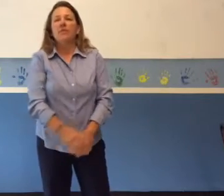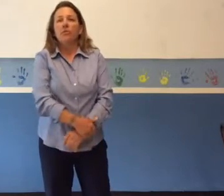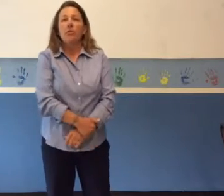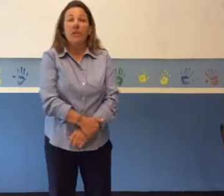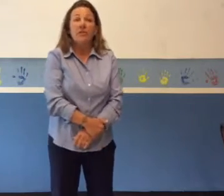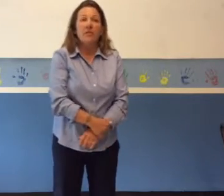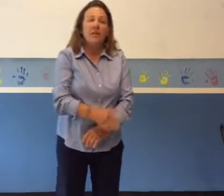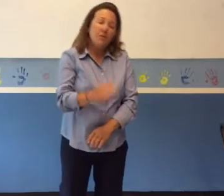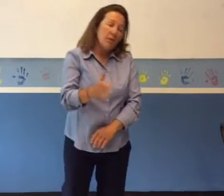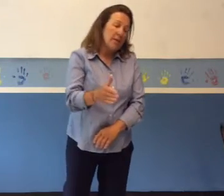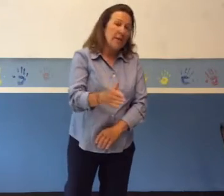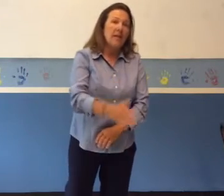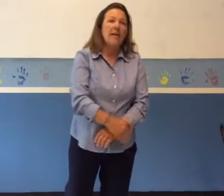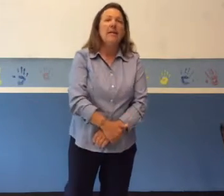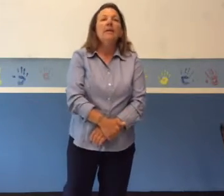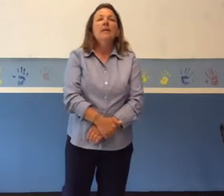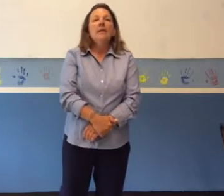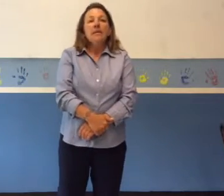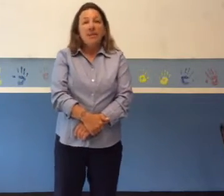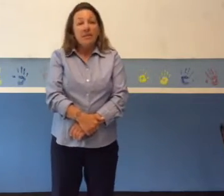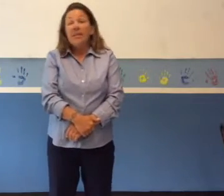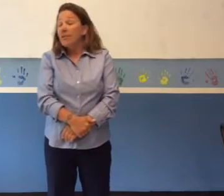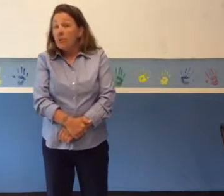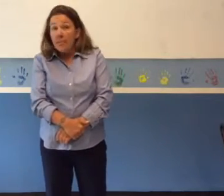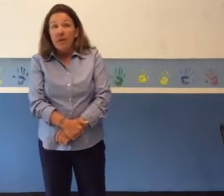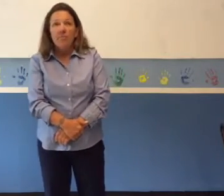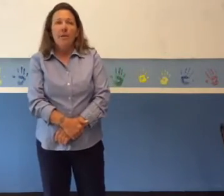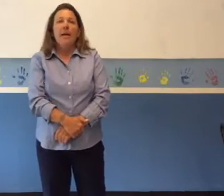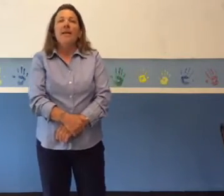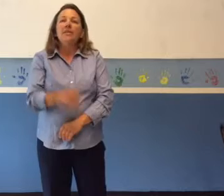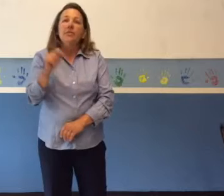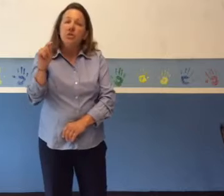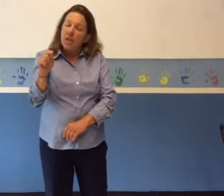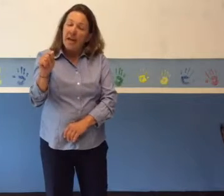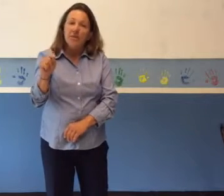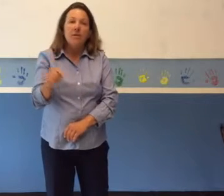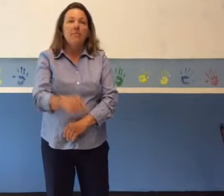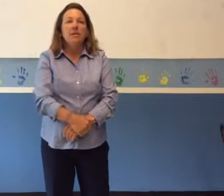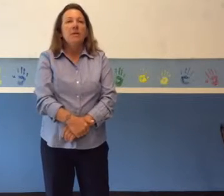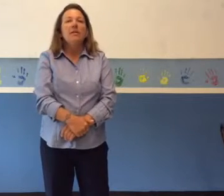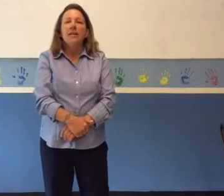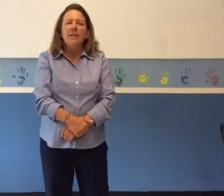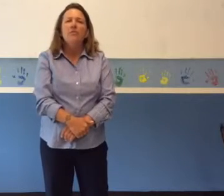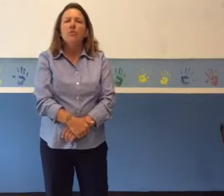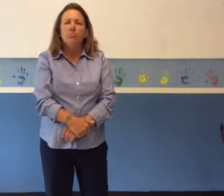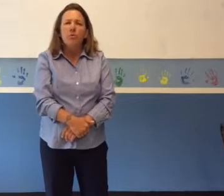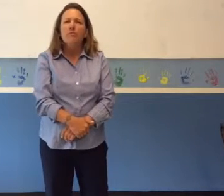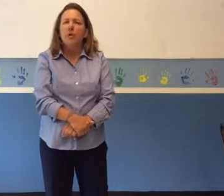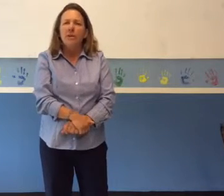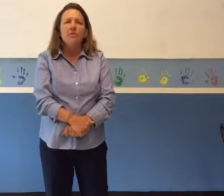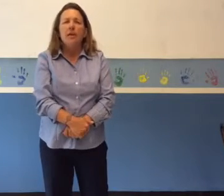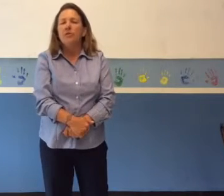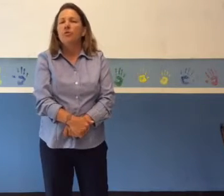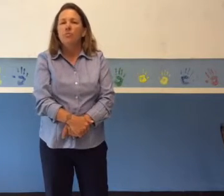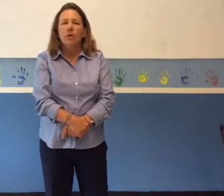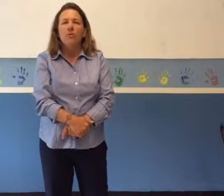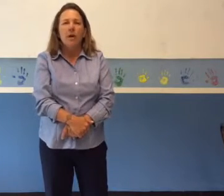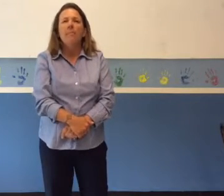test scores is enough to indicate that teacher merit pay is the change that America needs to improve our educational program